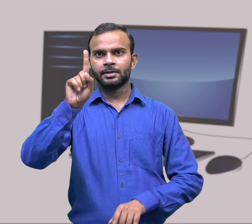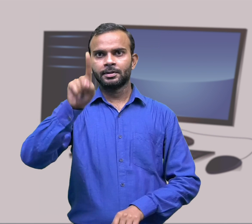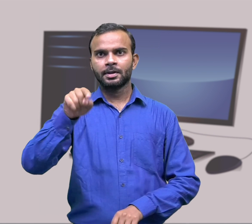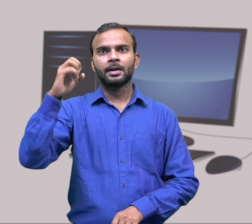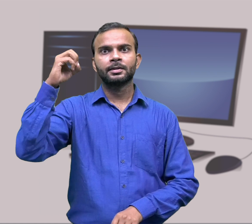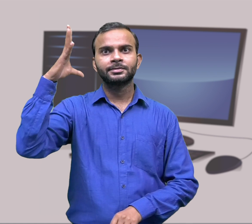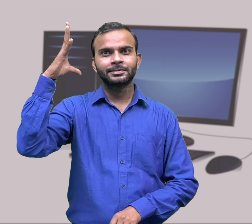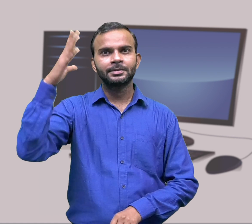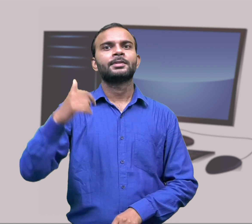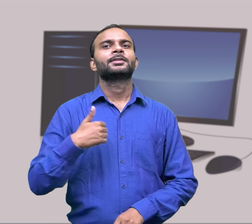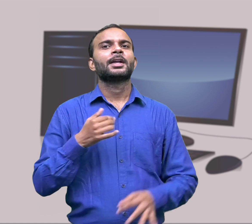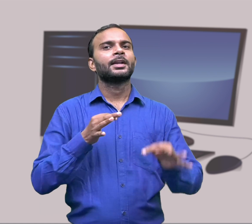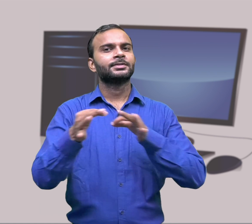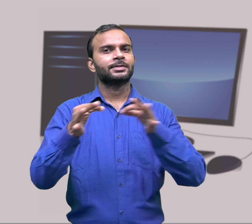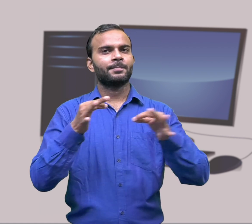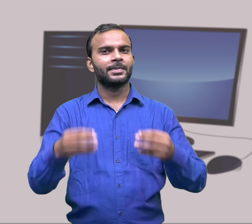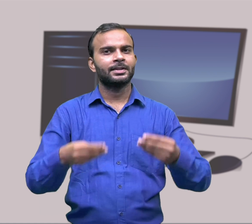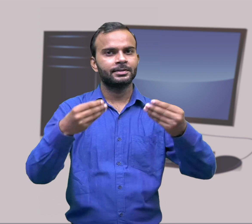Switching on the computer. Let me explain.